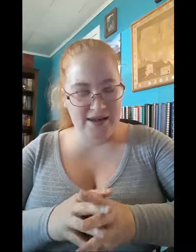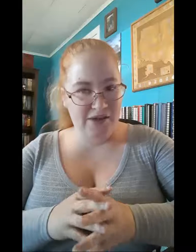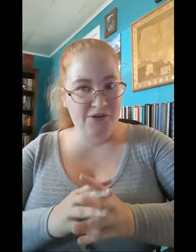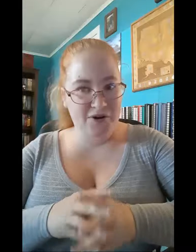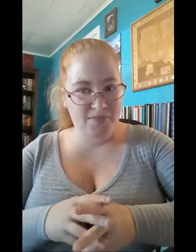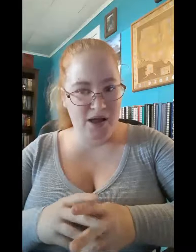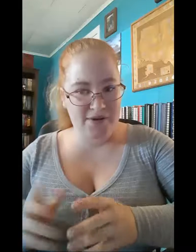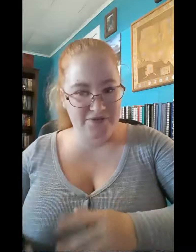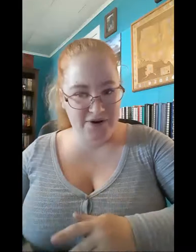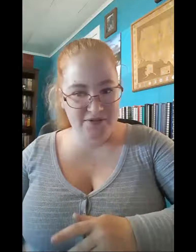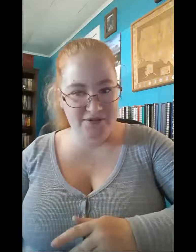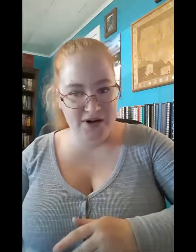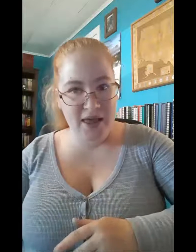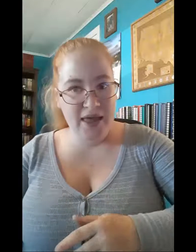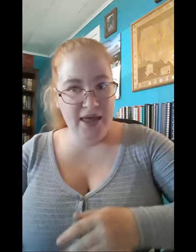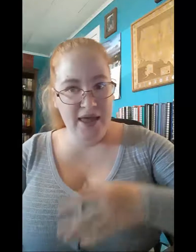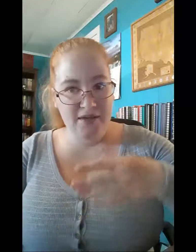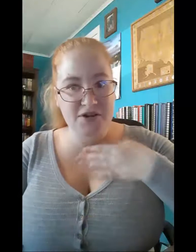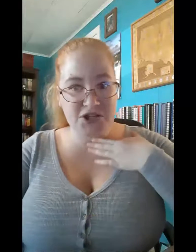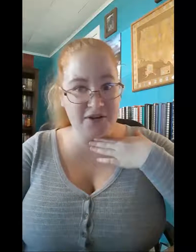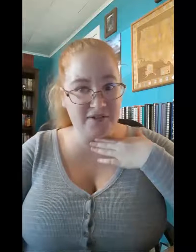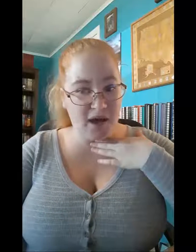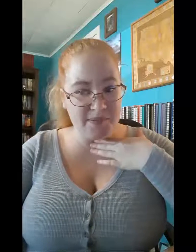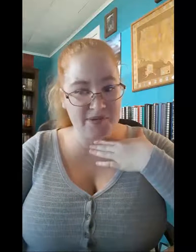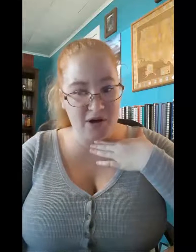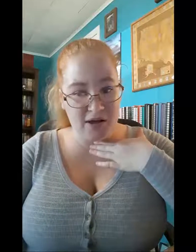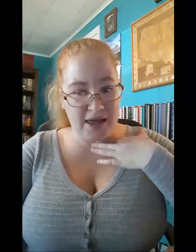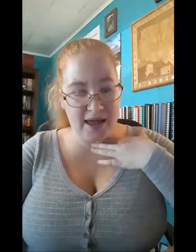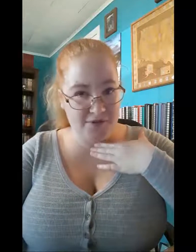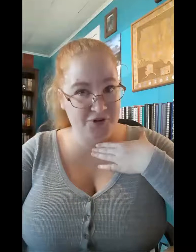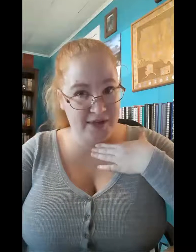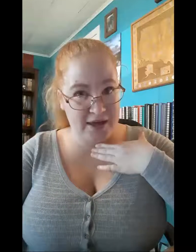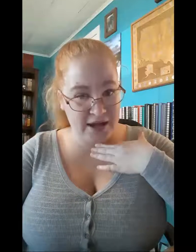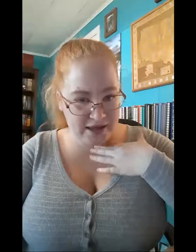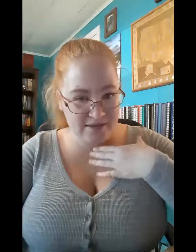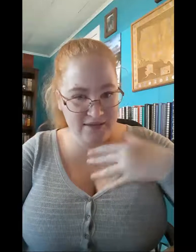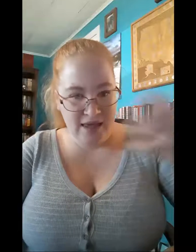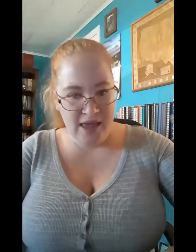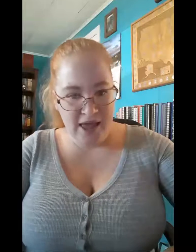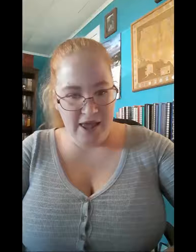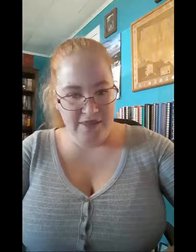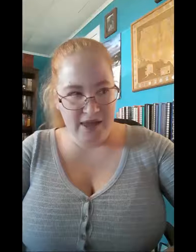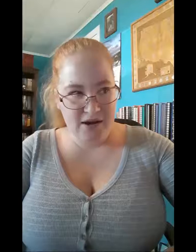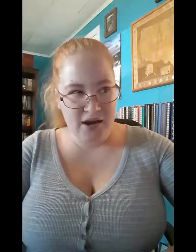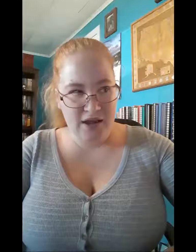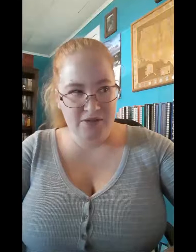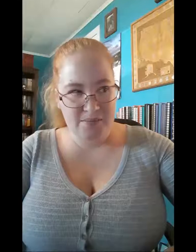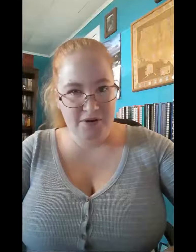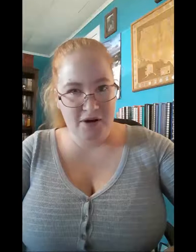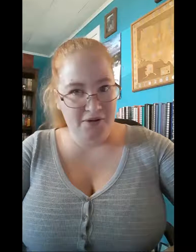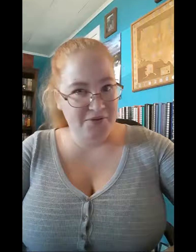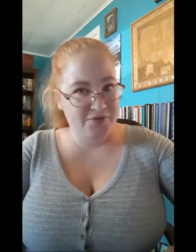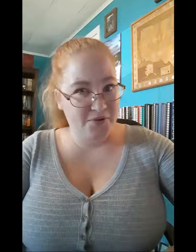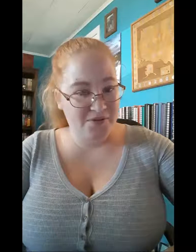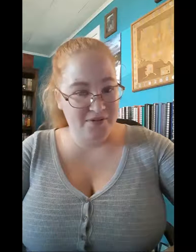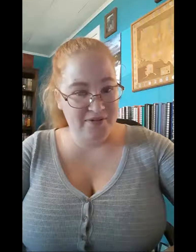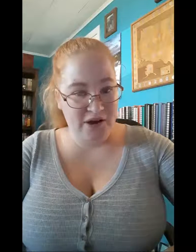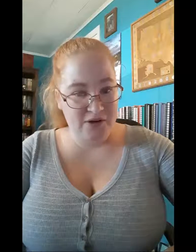killed her mom in front of her, and she stopped talking after that night. And then the book also focuses on